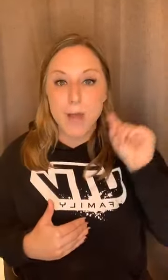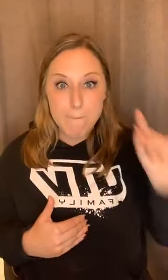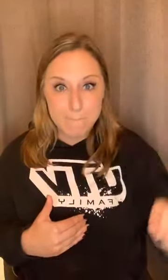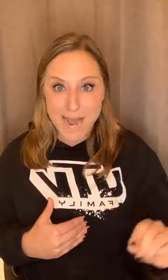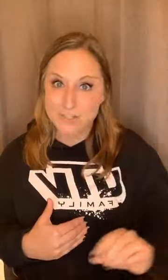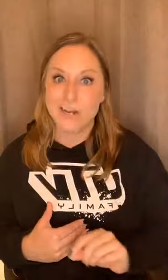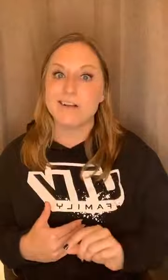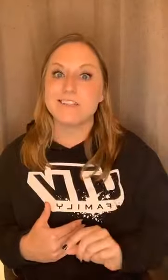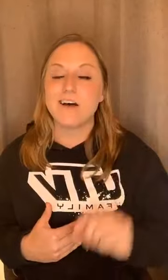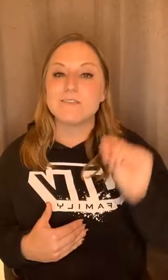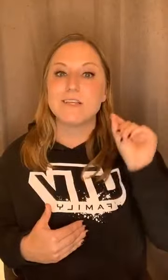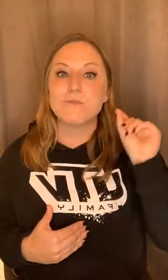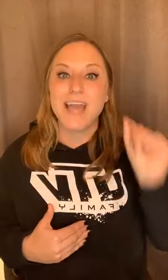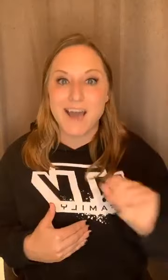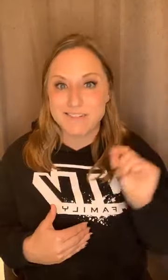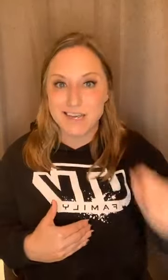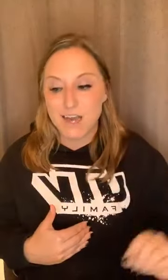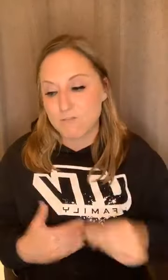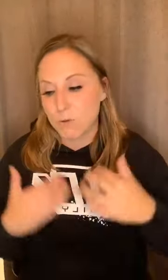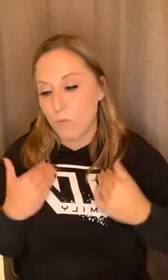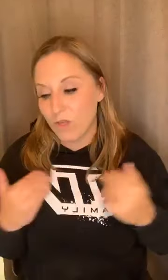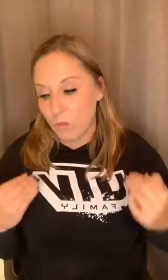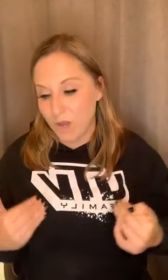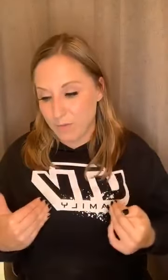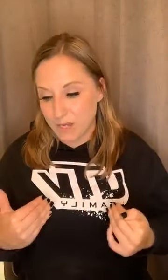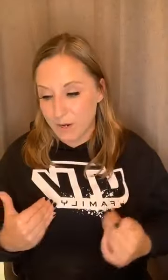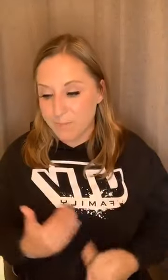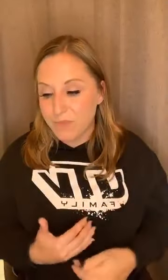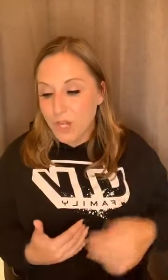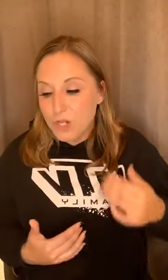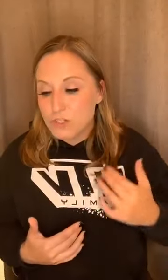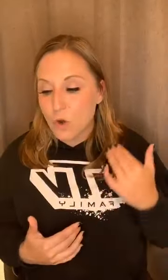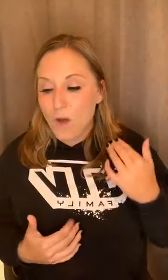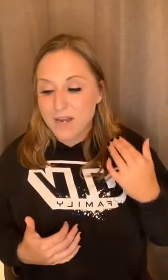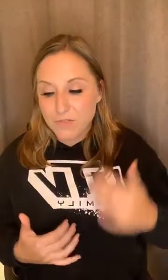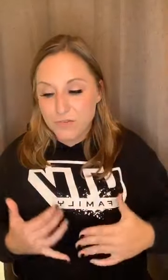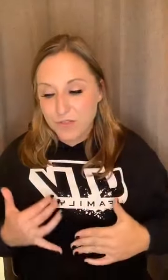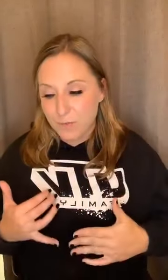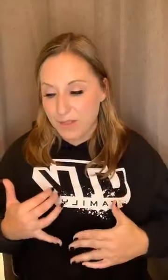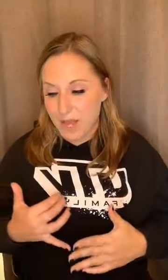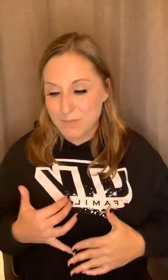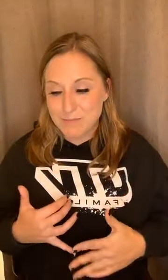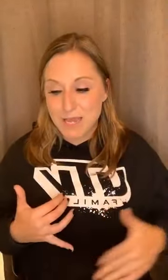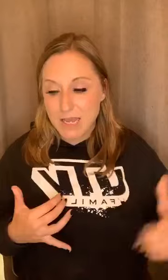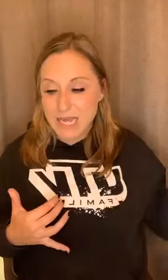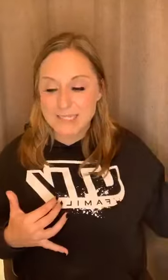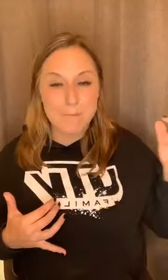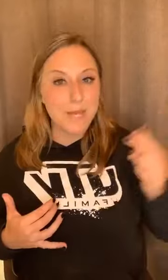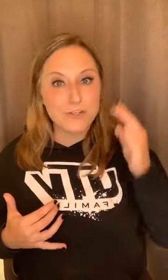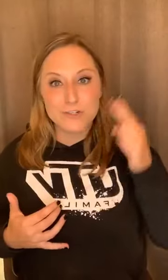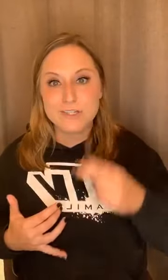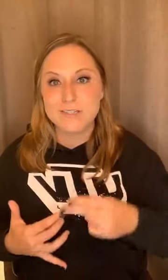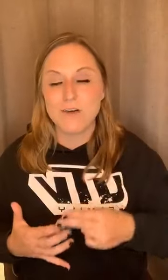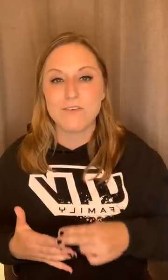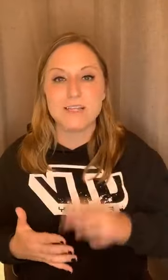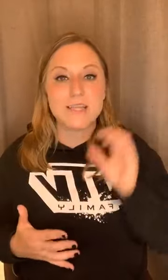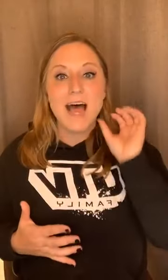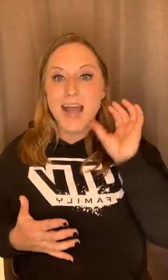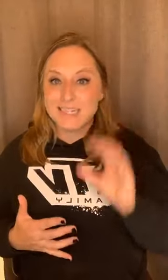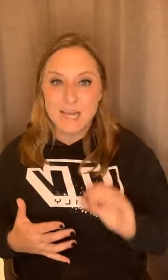bashing ourselves is we have to get comfortable with the way that we are. So another thing that really helps me is pictures and selfies. I take